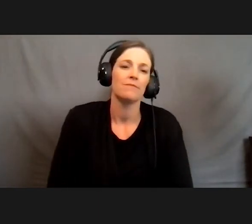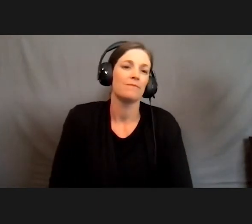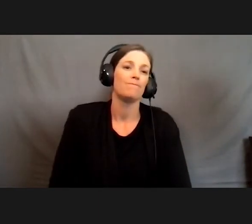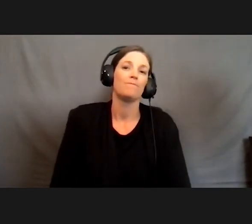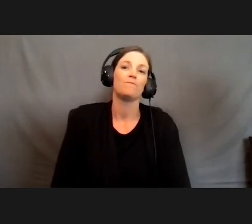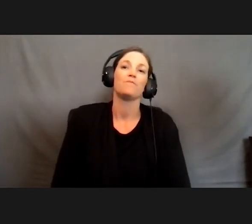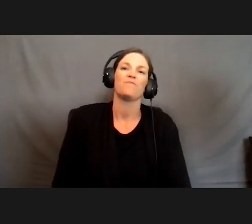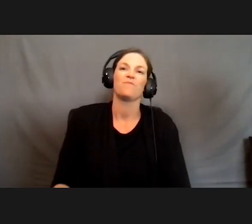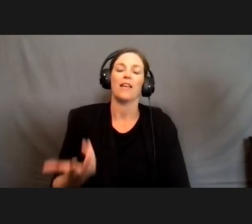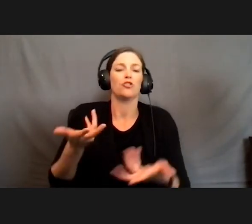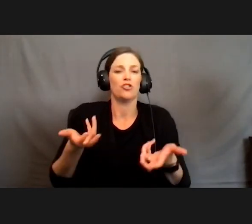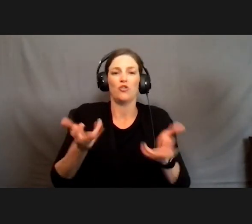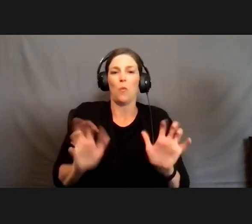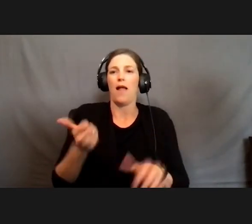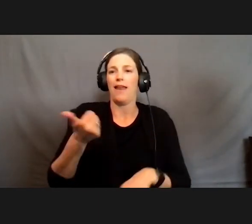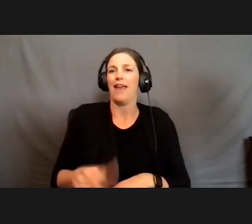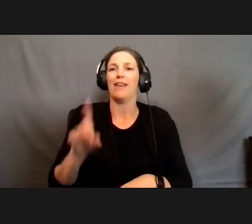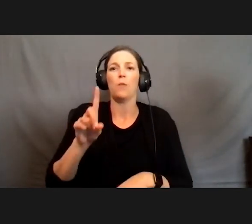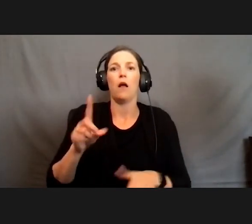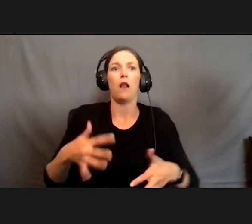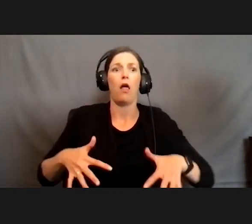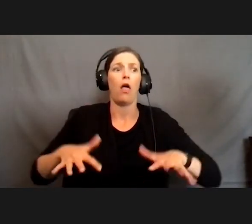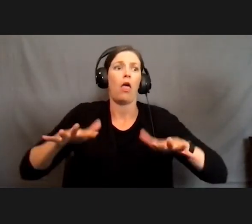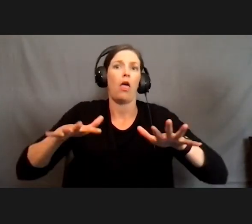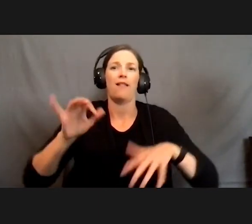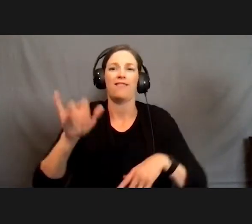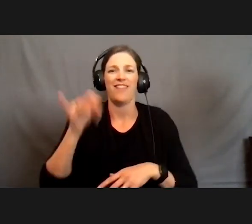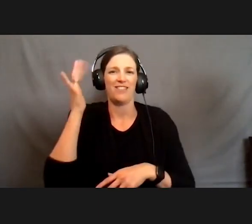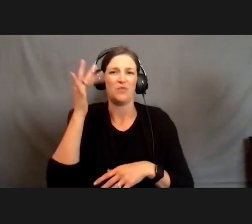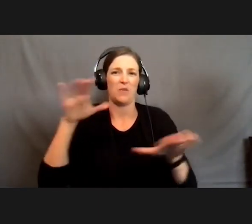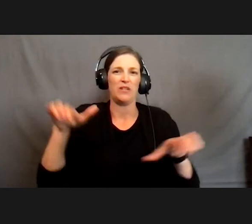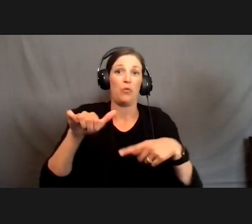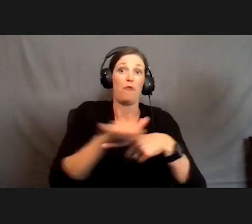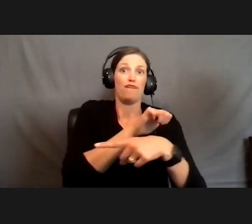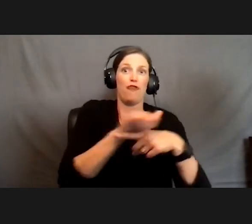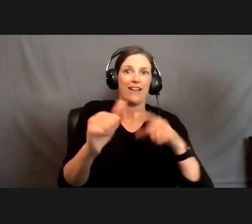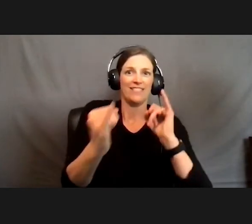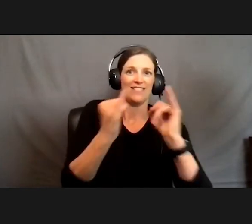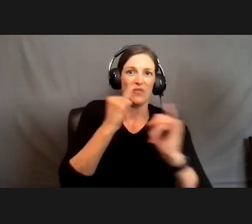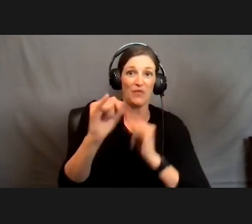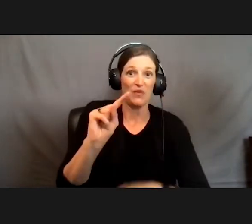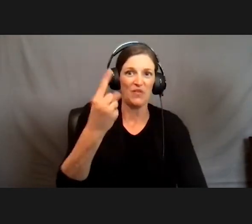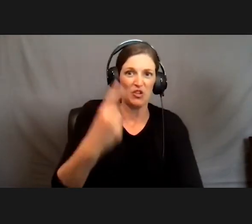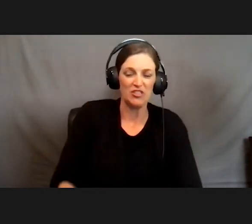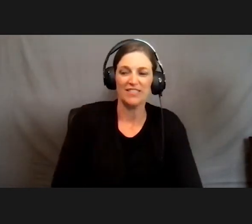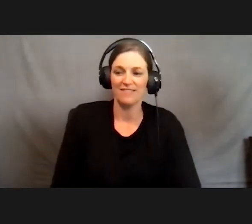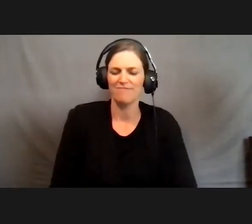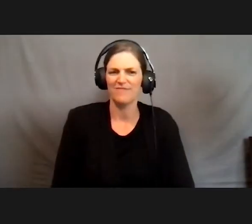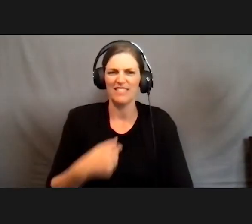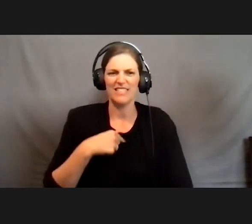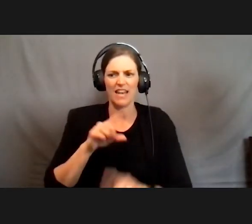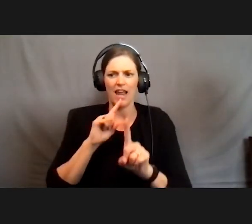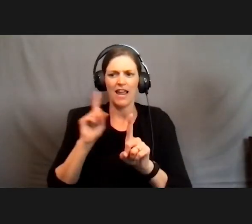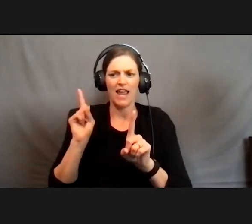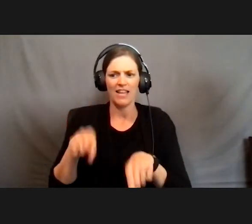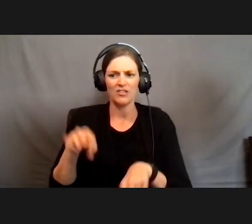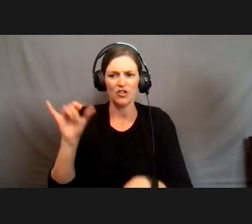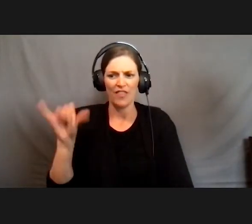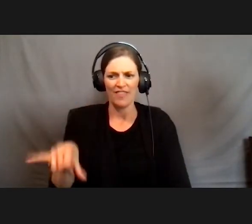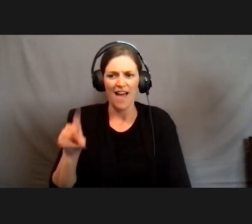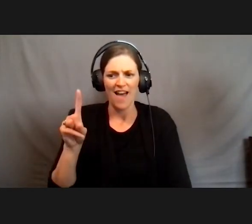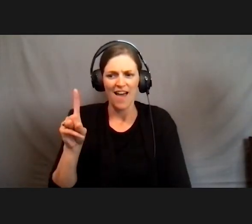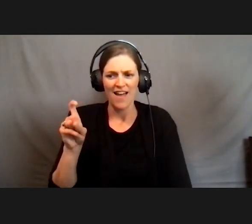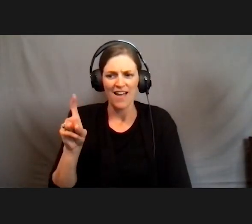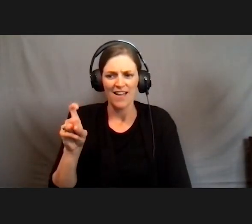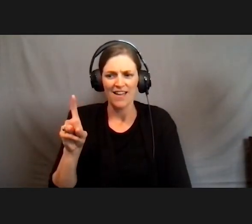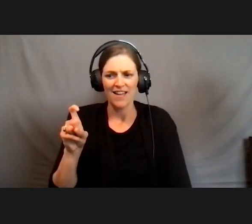But I just don't want anyone to be nervous. That's why I do those. So did I answer that? I see some